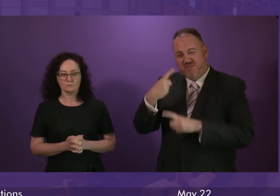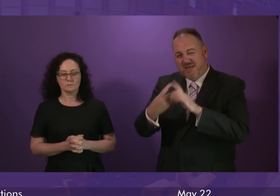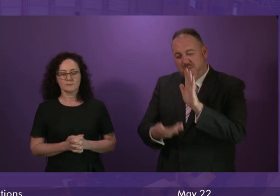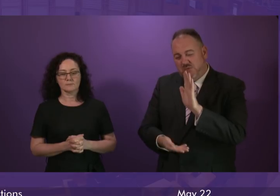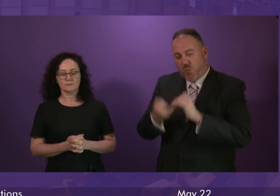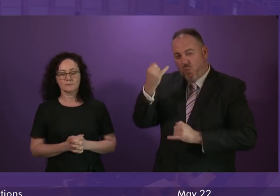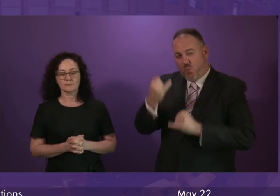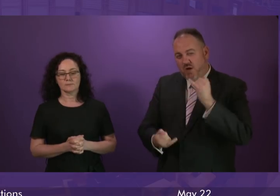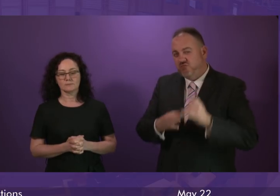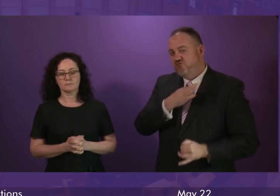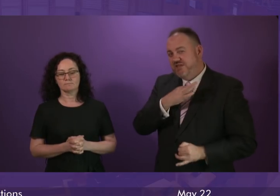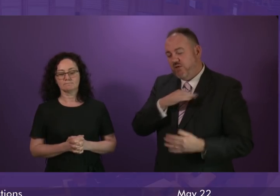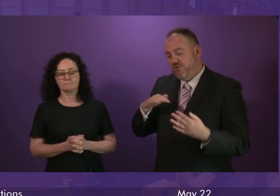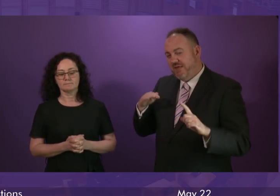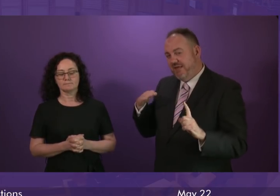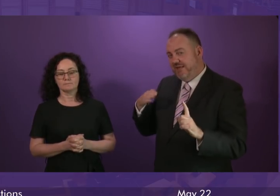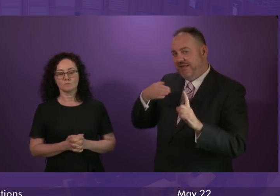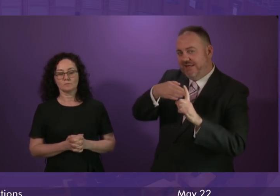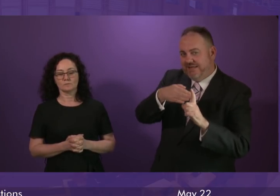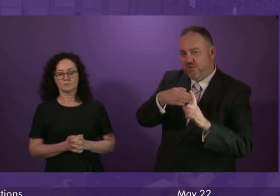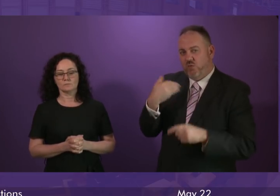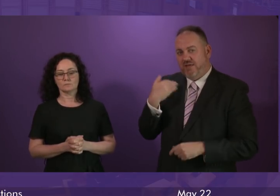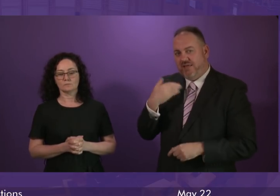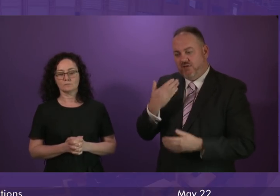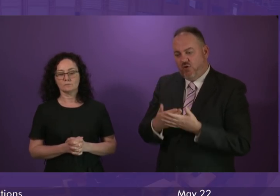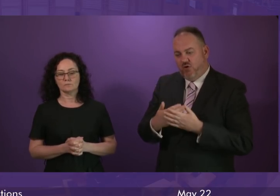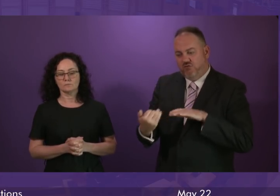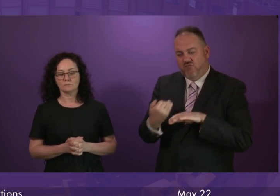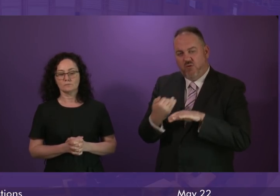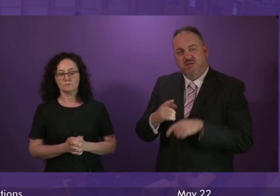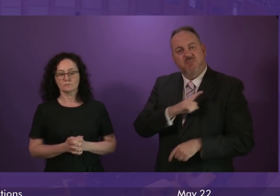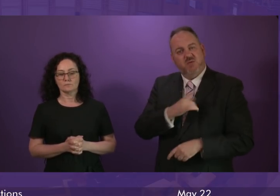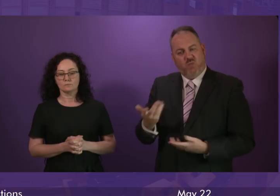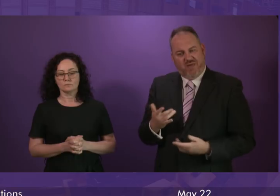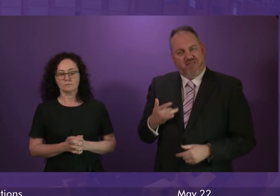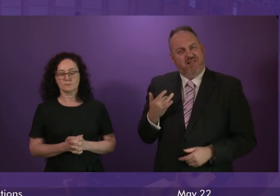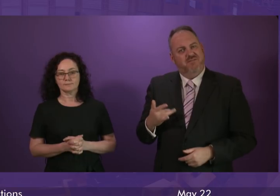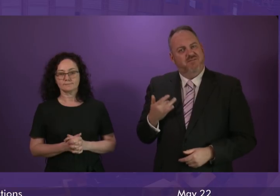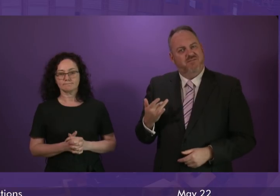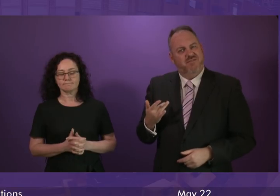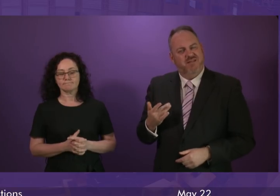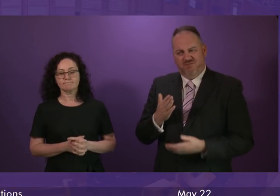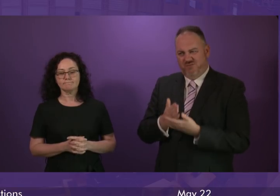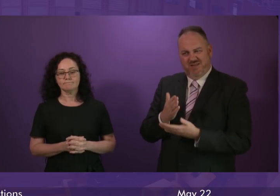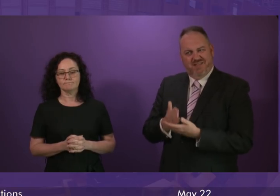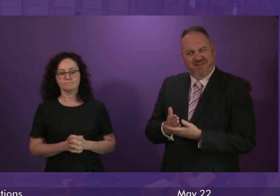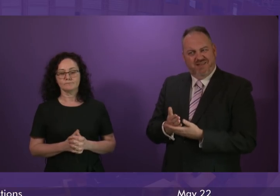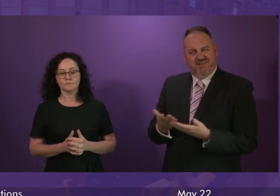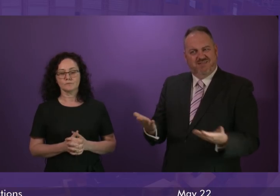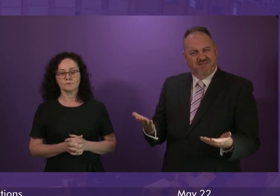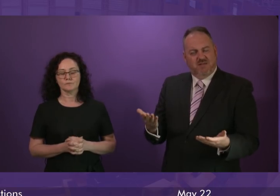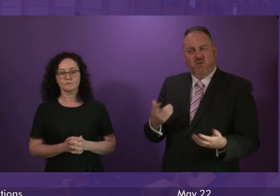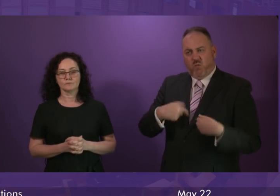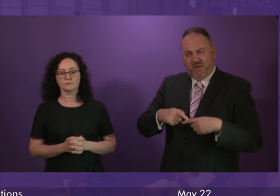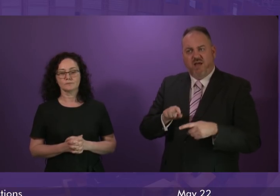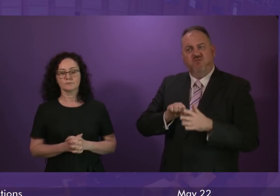likely to be injured or killed on the roads simply as a result of their postcode. So it is clear that despite their very